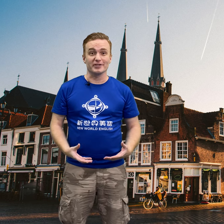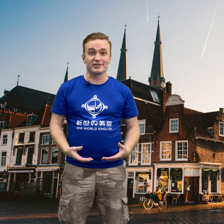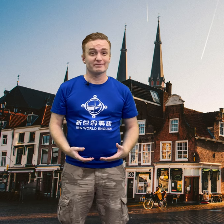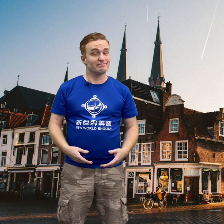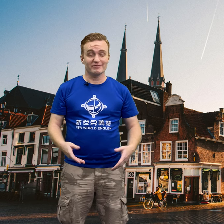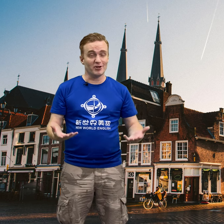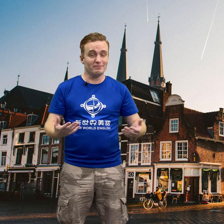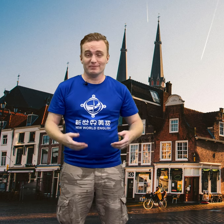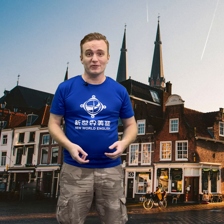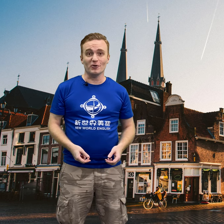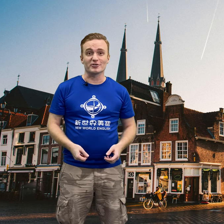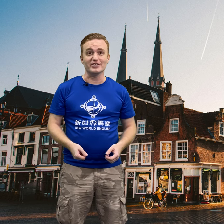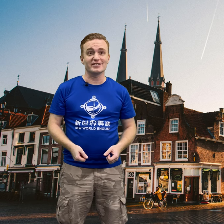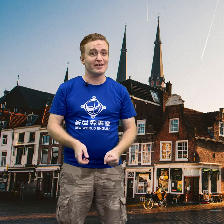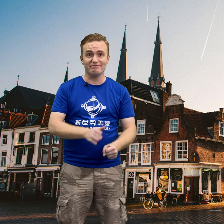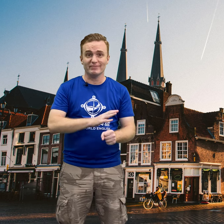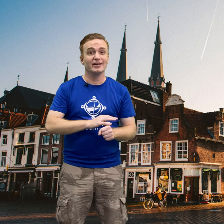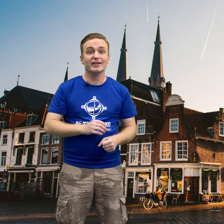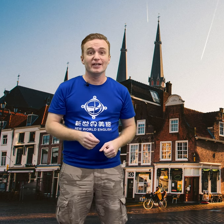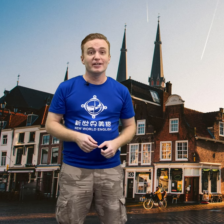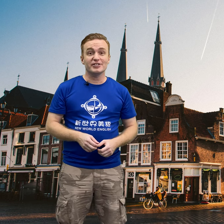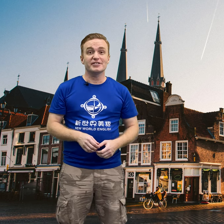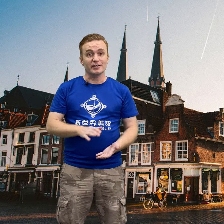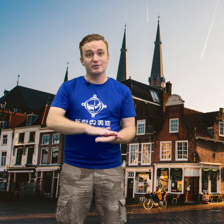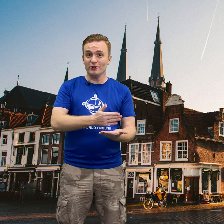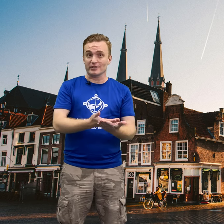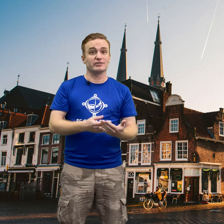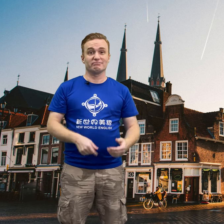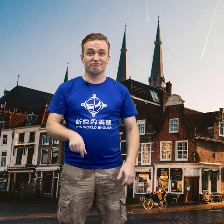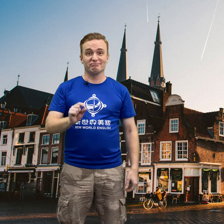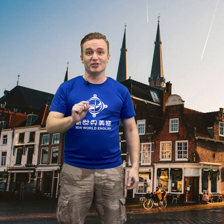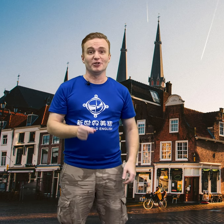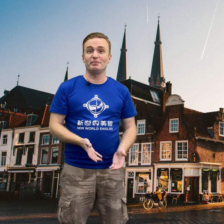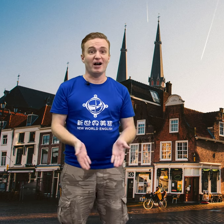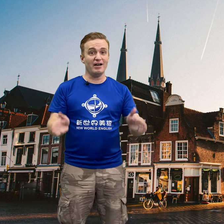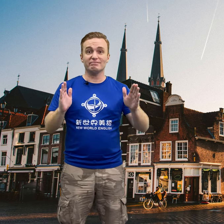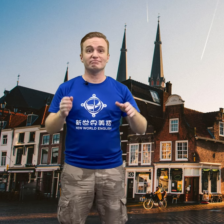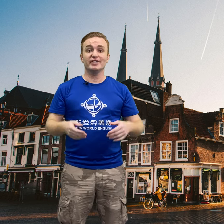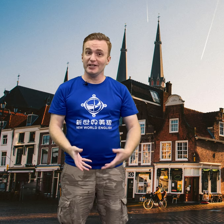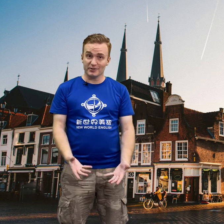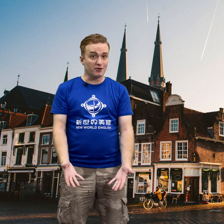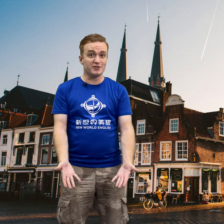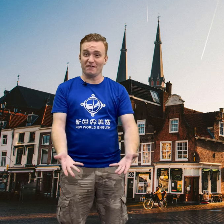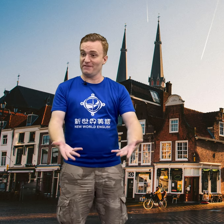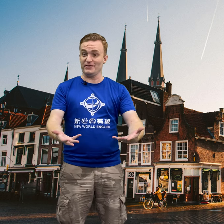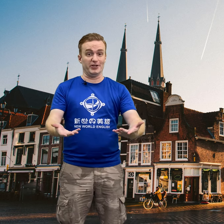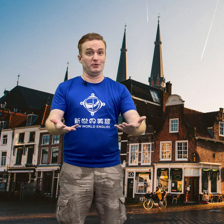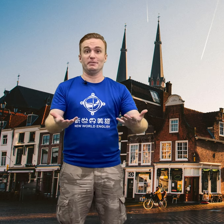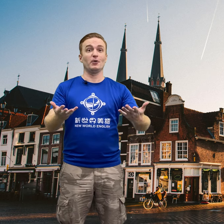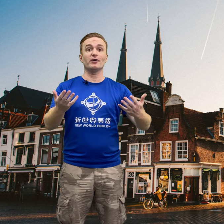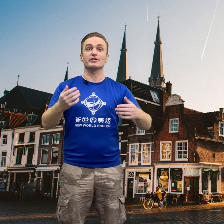So, of course, she said, she said, cook, little pot. And it started to fill with porridge.